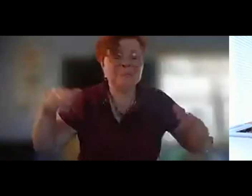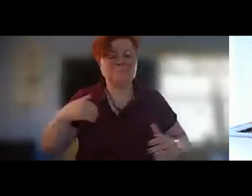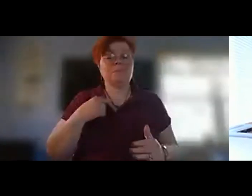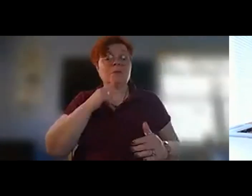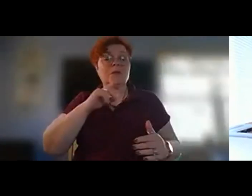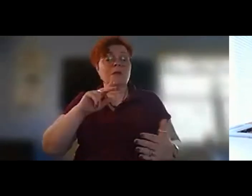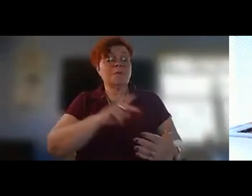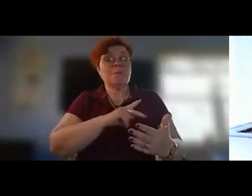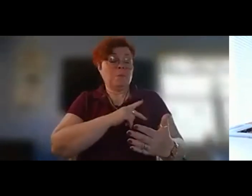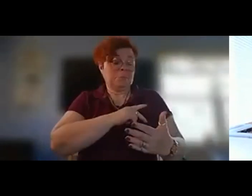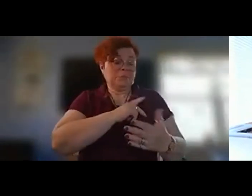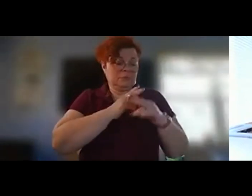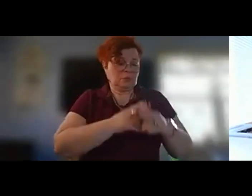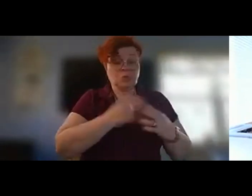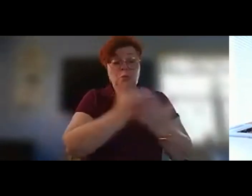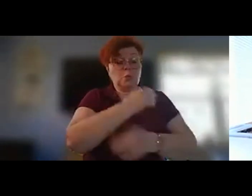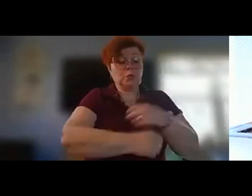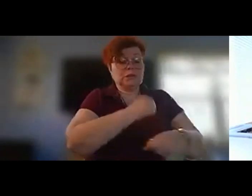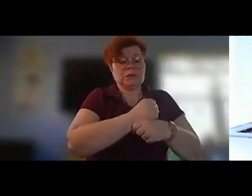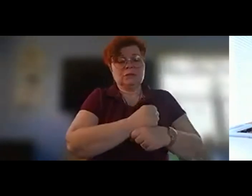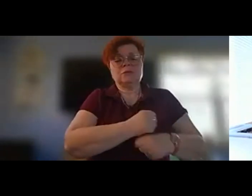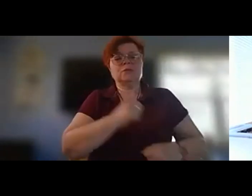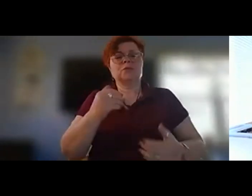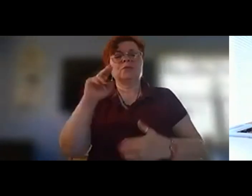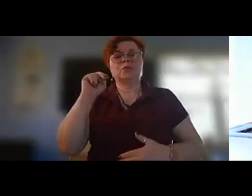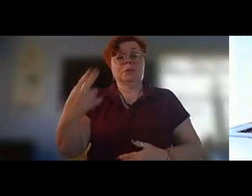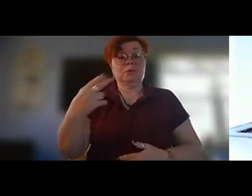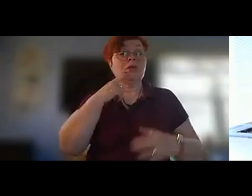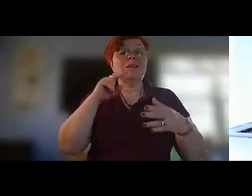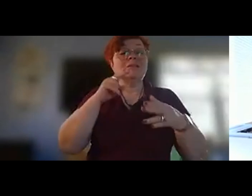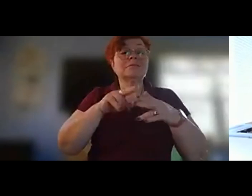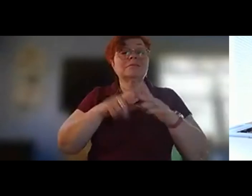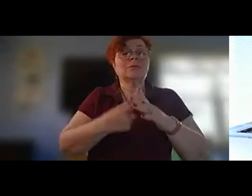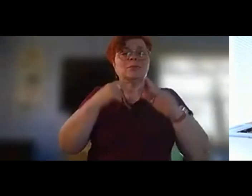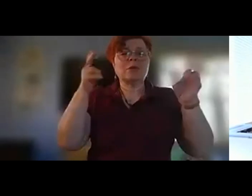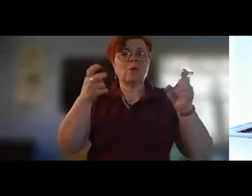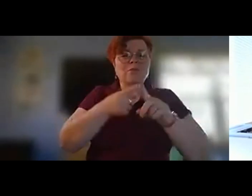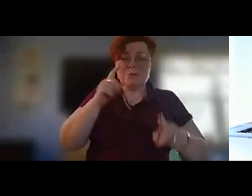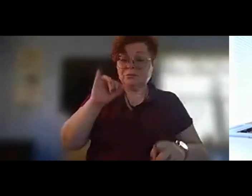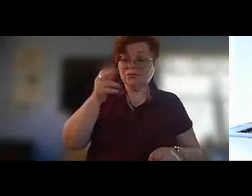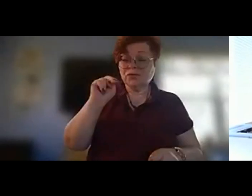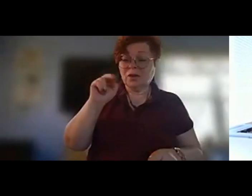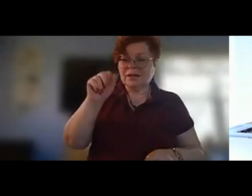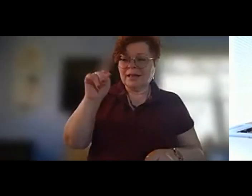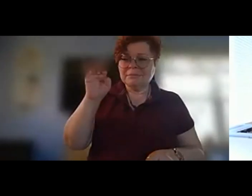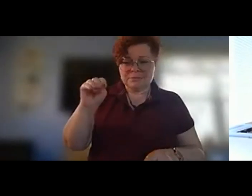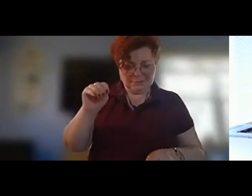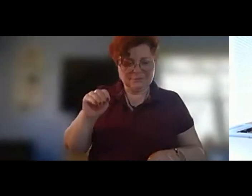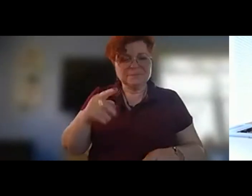hampshire and it starts with a quote from john adams that says how few have ever had anything